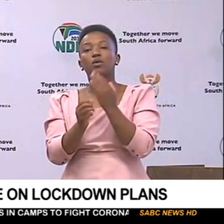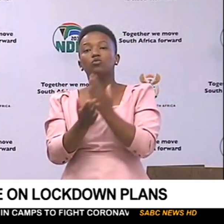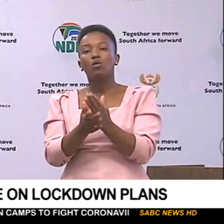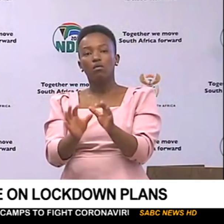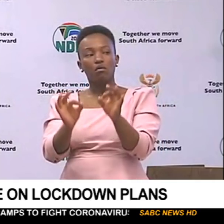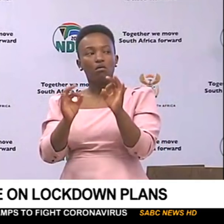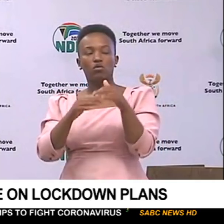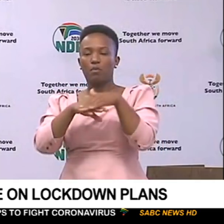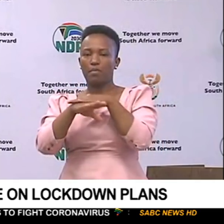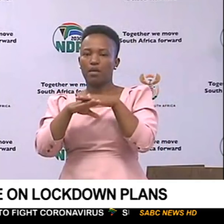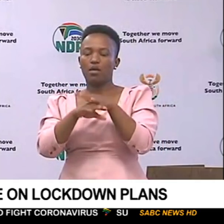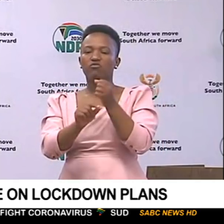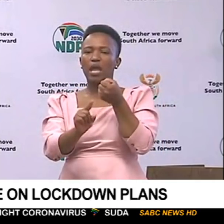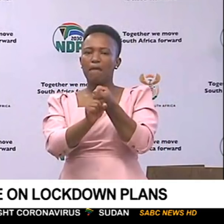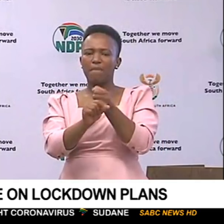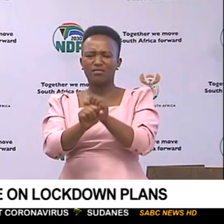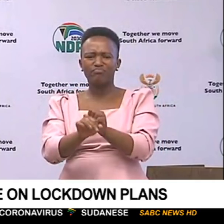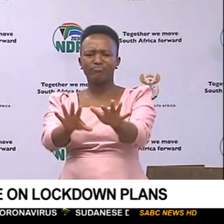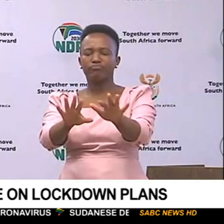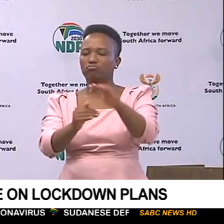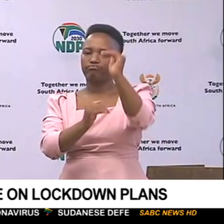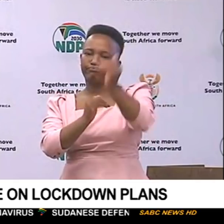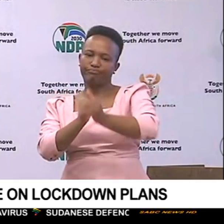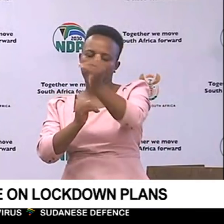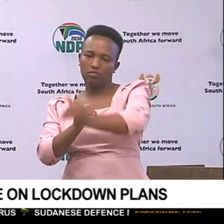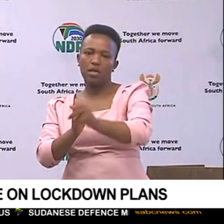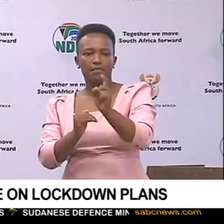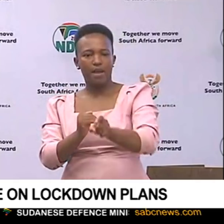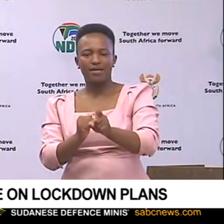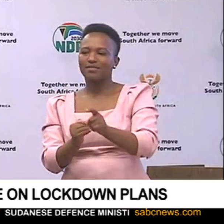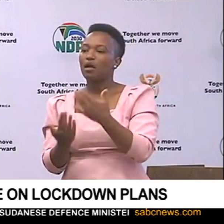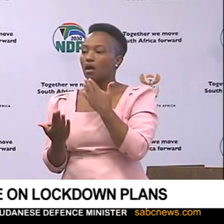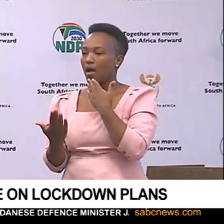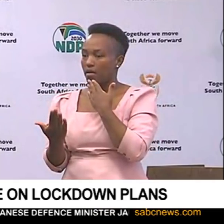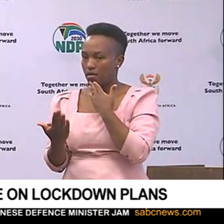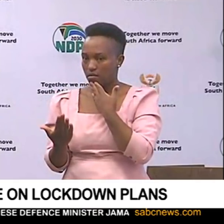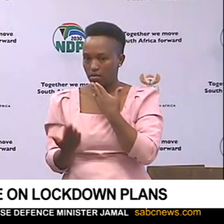minimize the impact of the spread of the virus. I thank you.